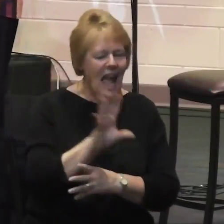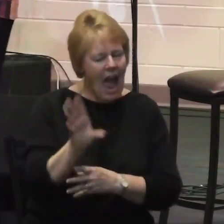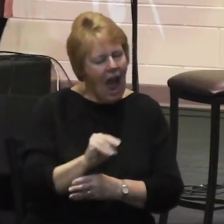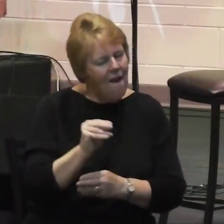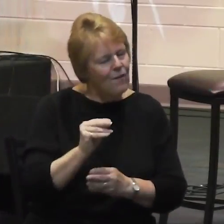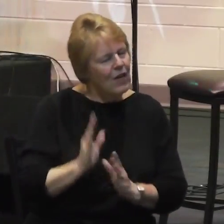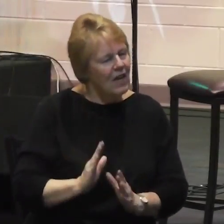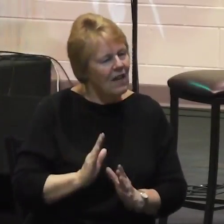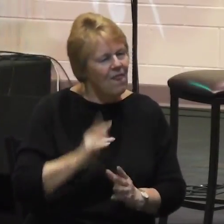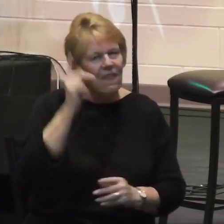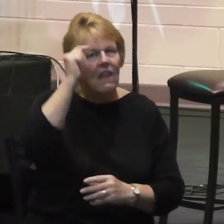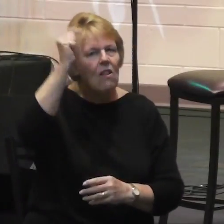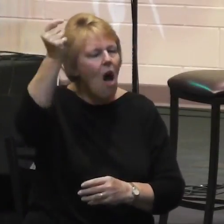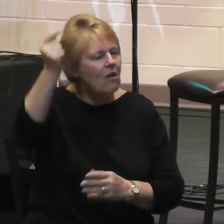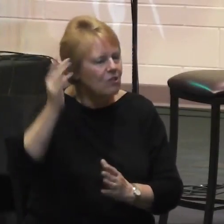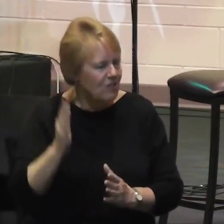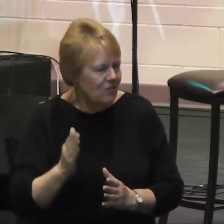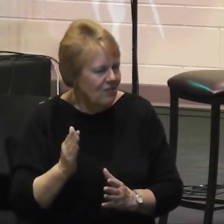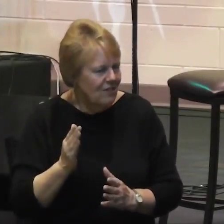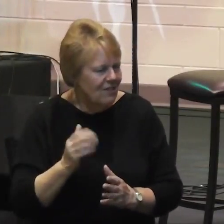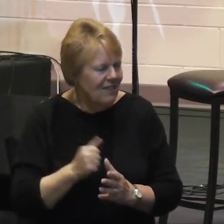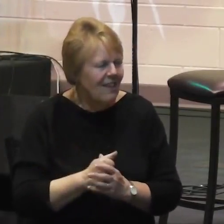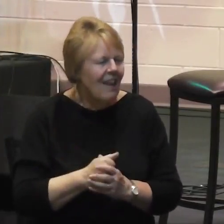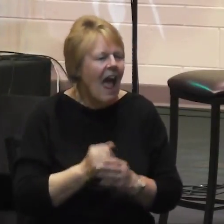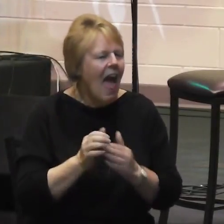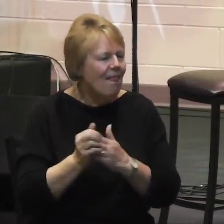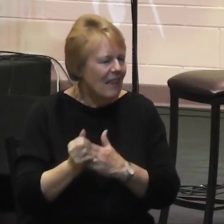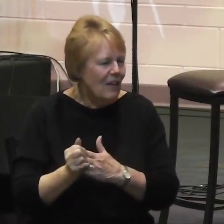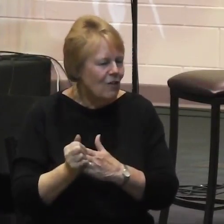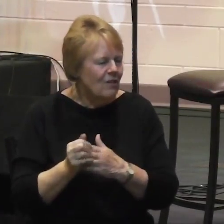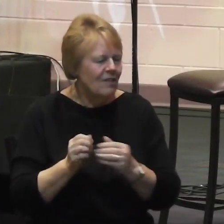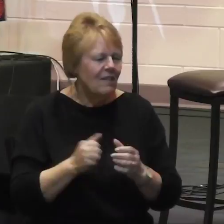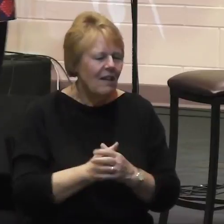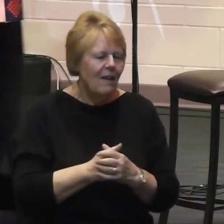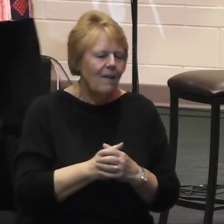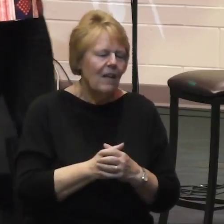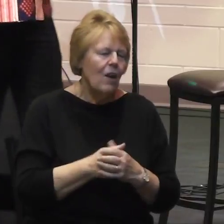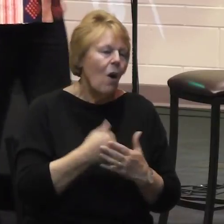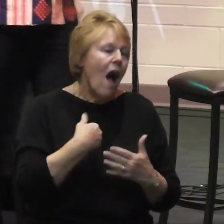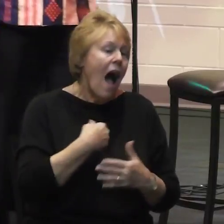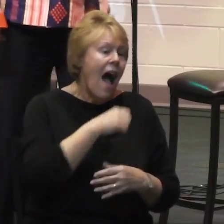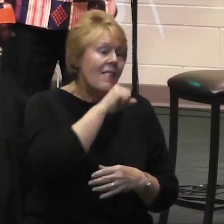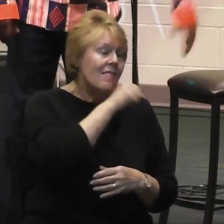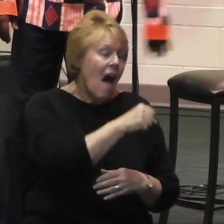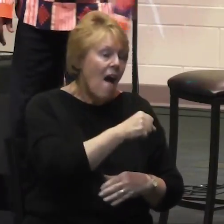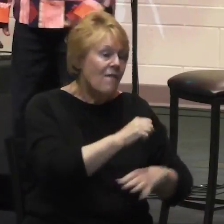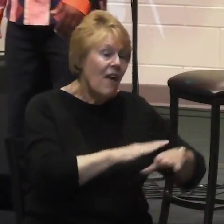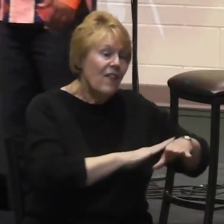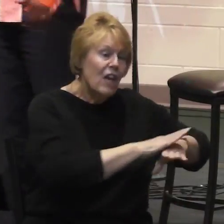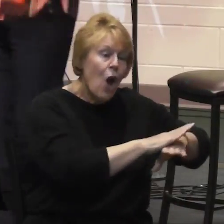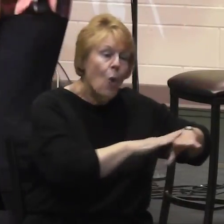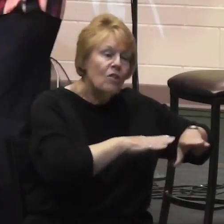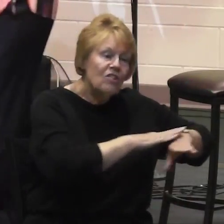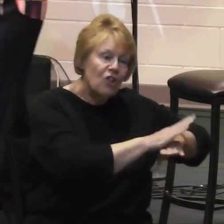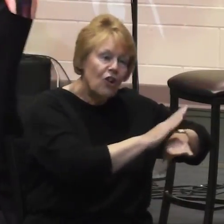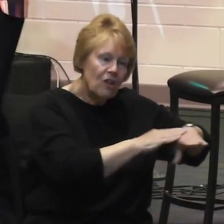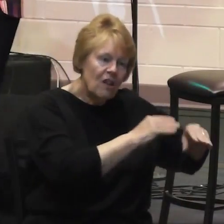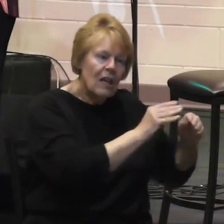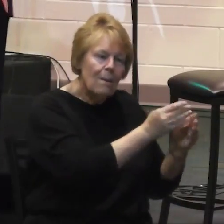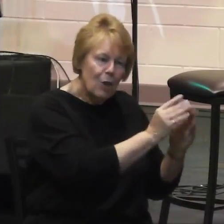leaders of our time. We, I love the cuisine of the coastal communities. They're different from us. They